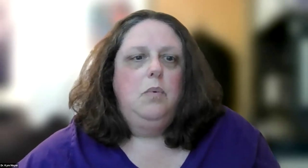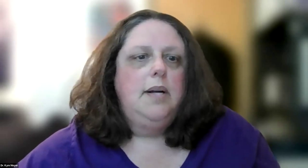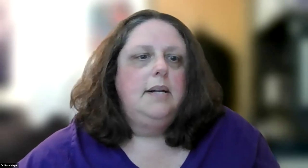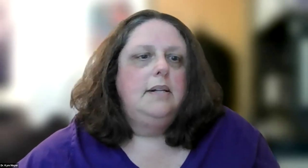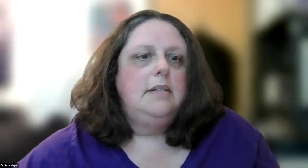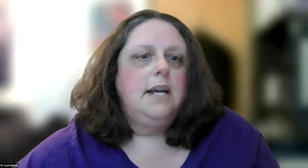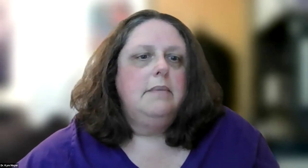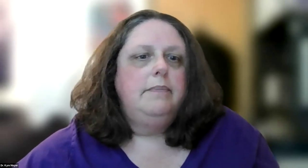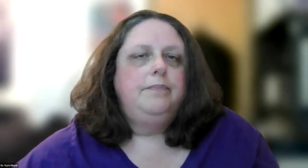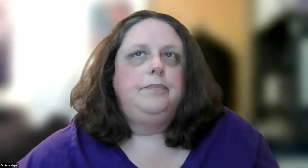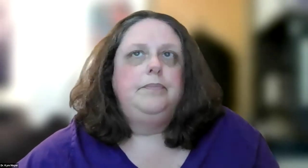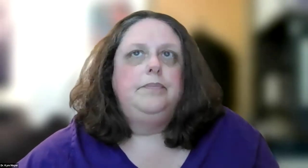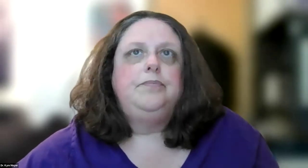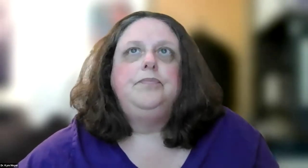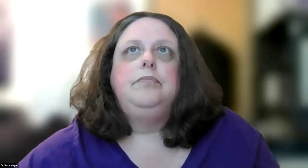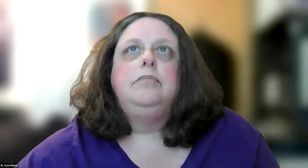One second.